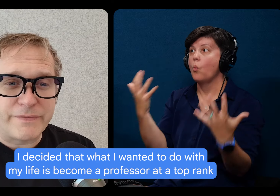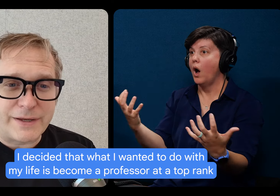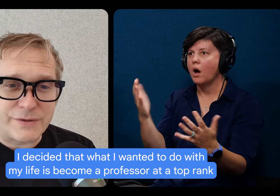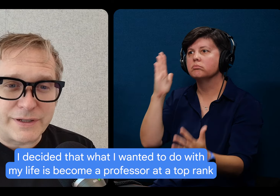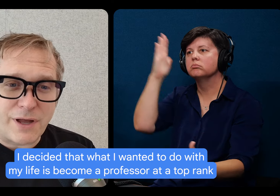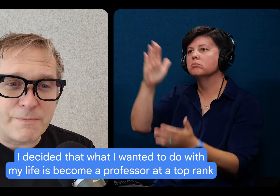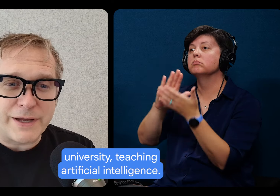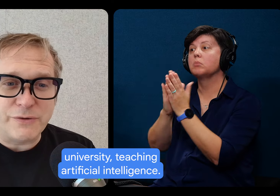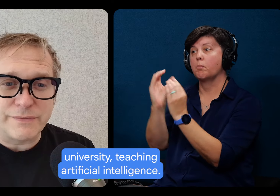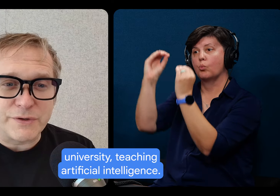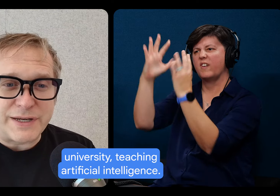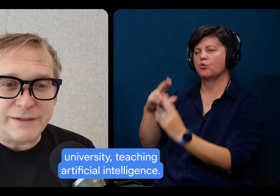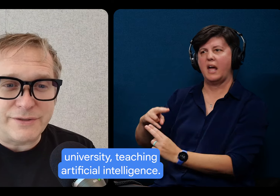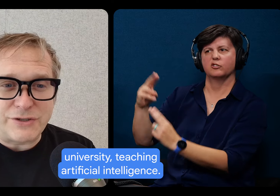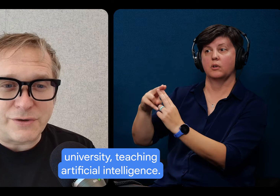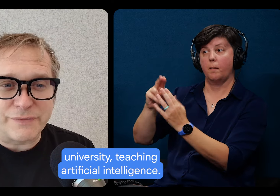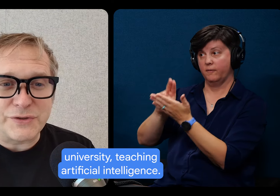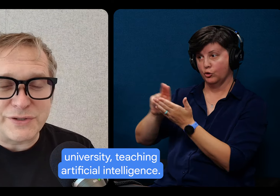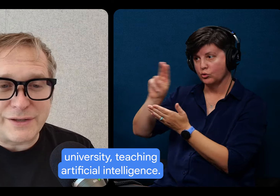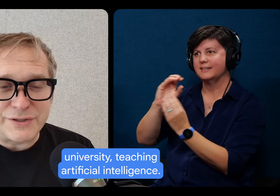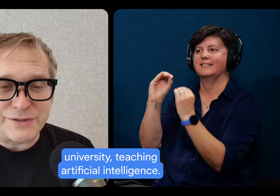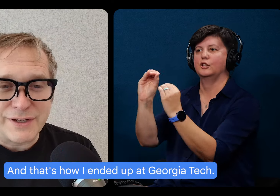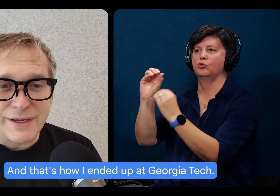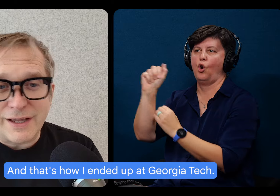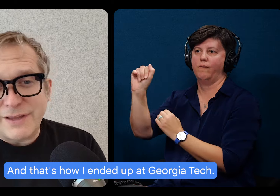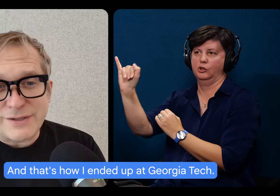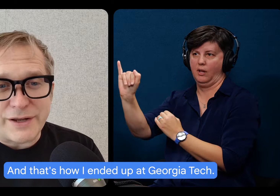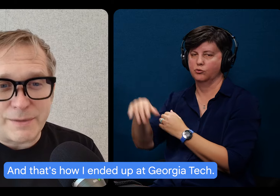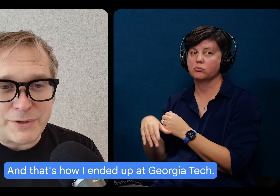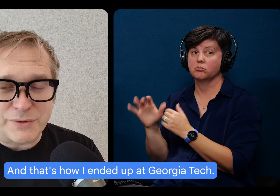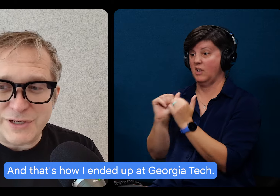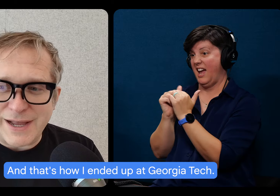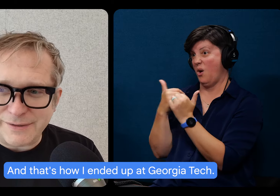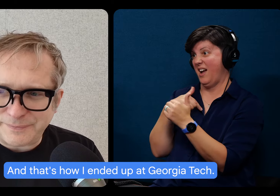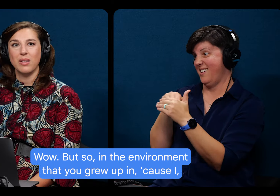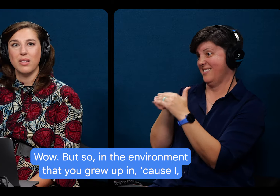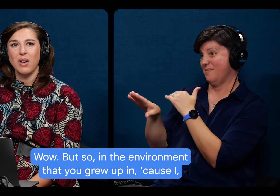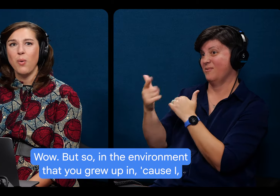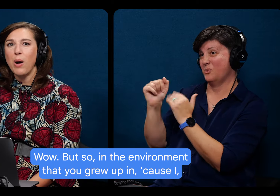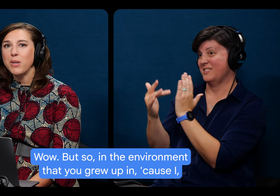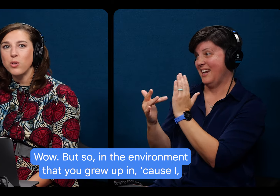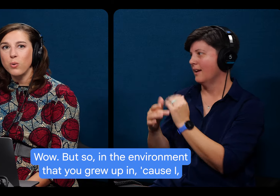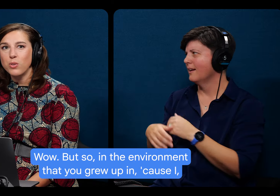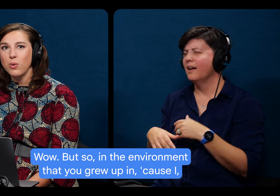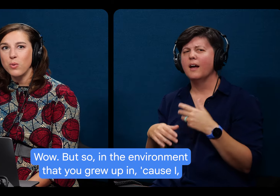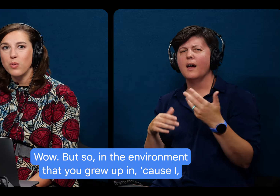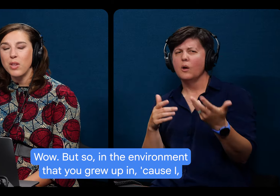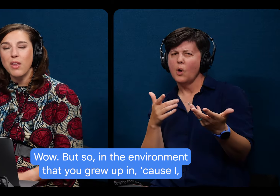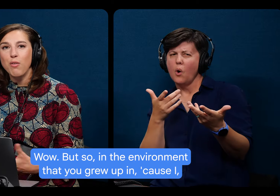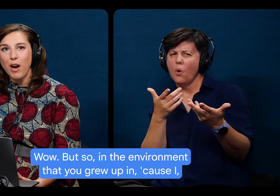become a professor at a top-ranked university teaching artificial intelligence, and that's how I ended up at Georgia Tech. Wow. But so